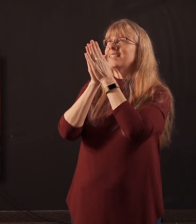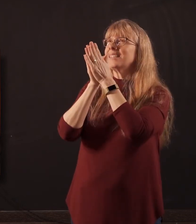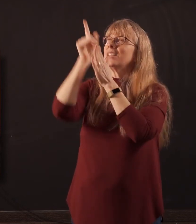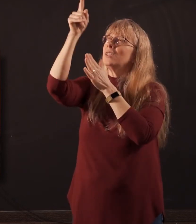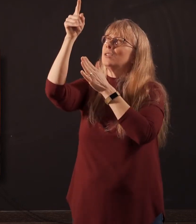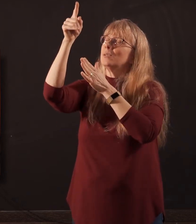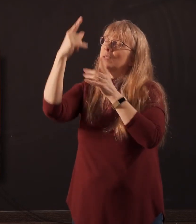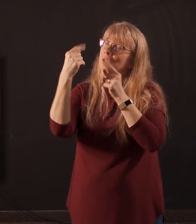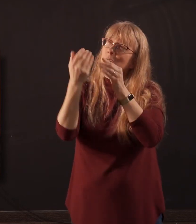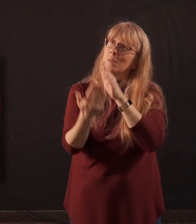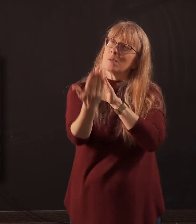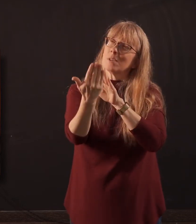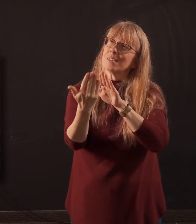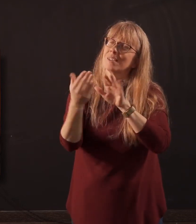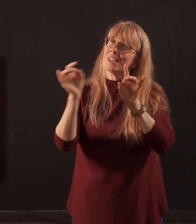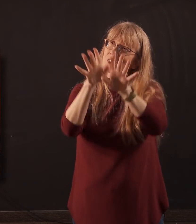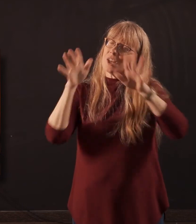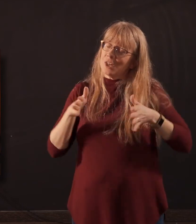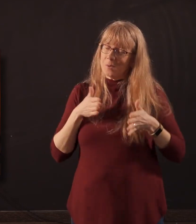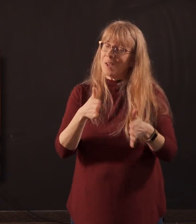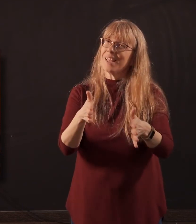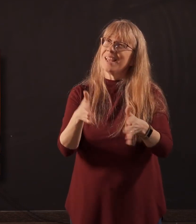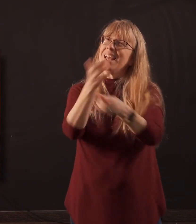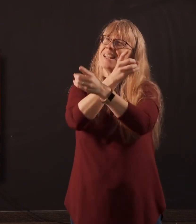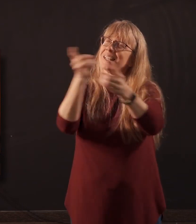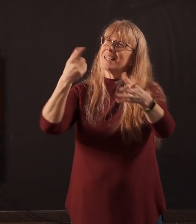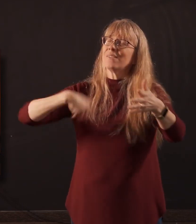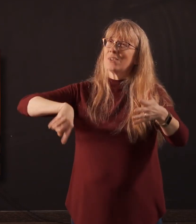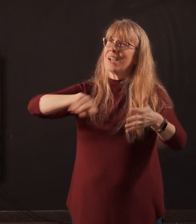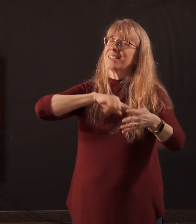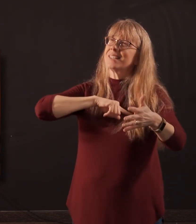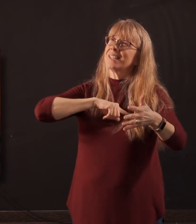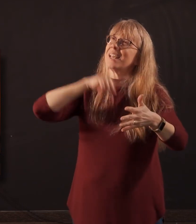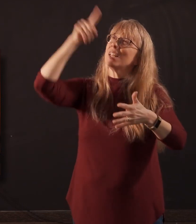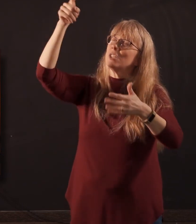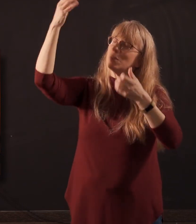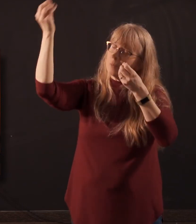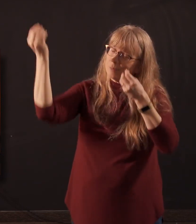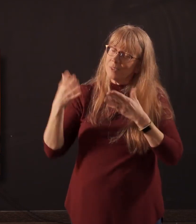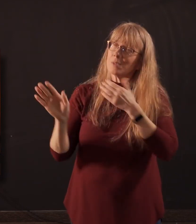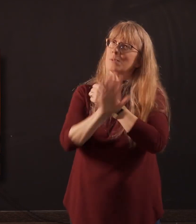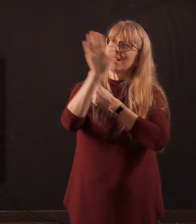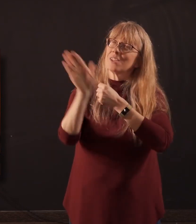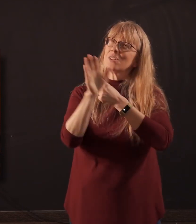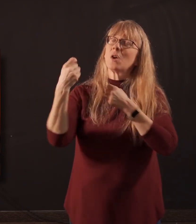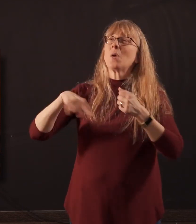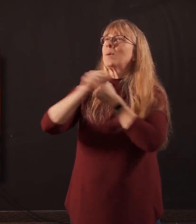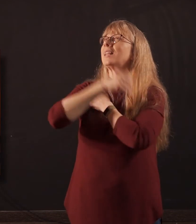before us, that you would light our path, that you would deliver us, God, and that you would protect us. We love you. We trust